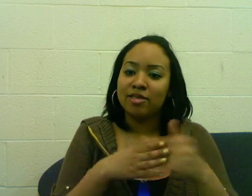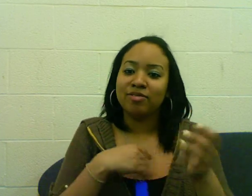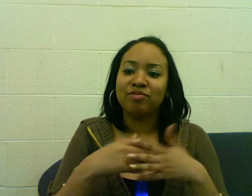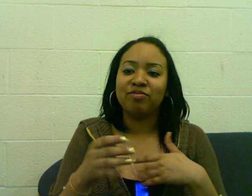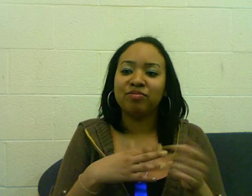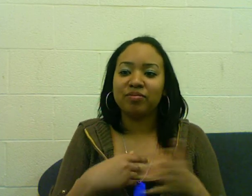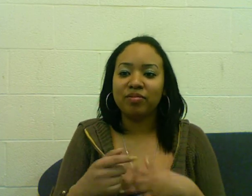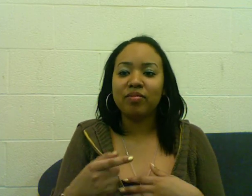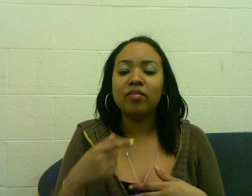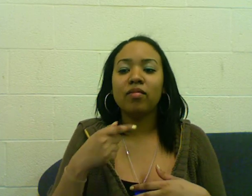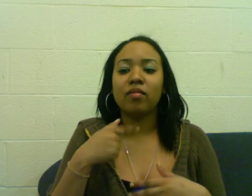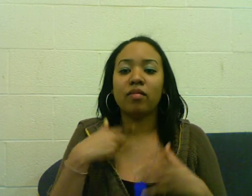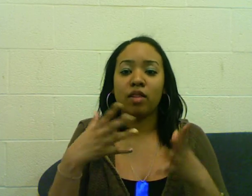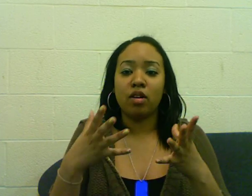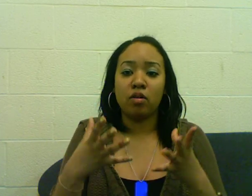was his first impression on my frisbee.